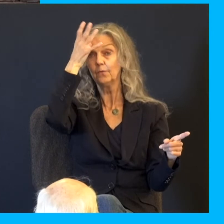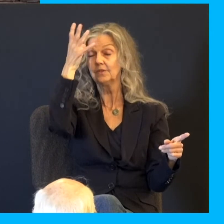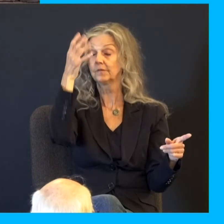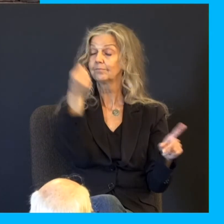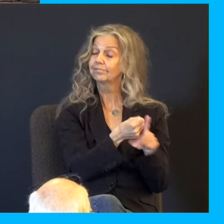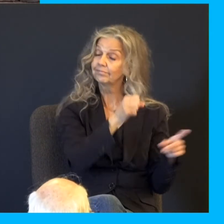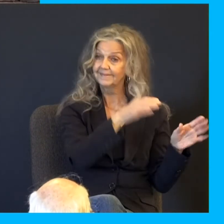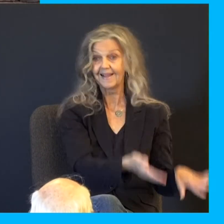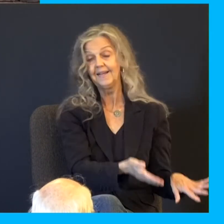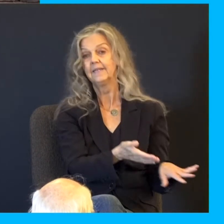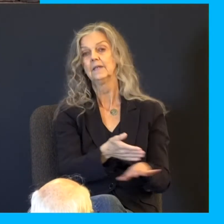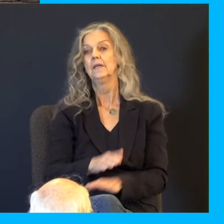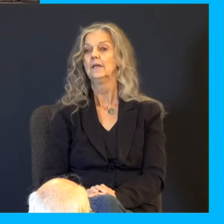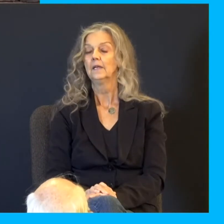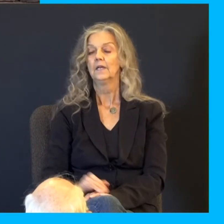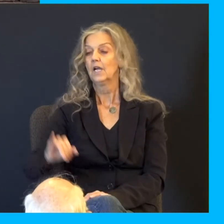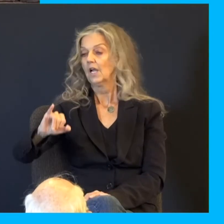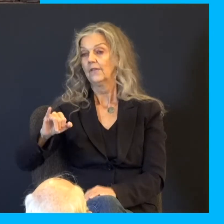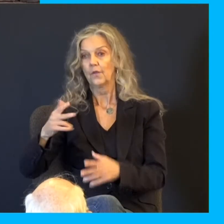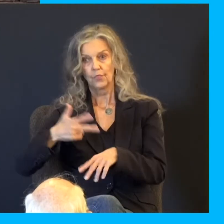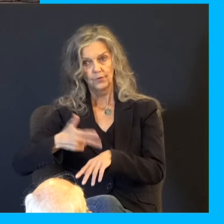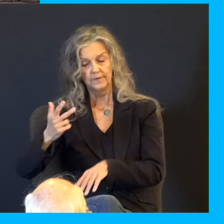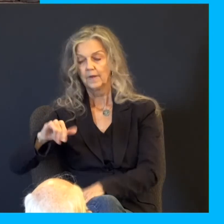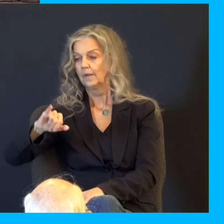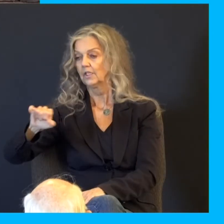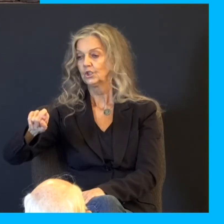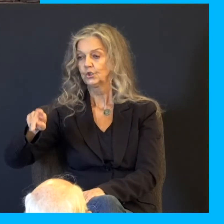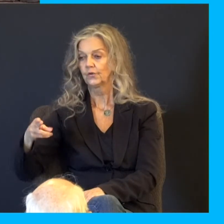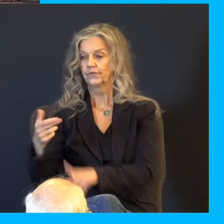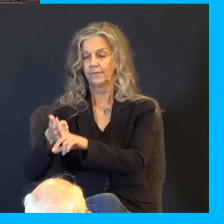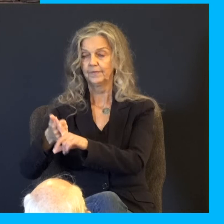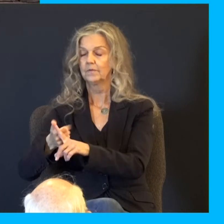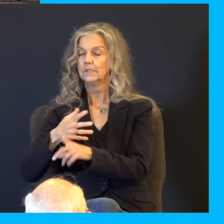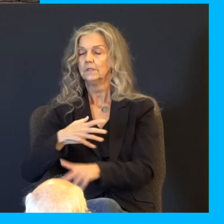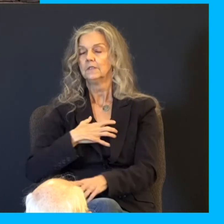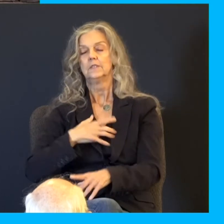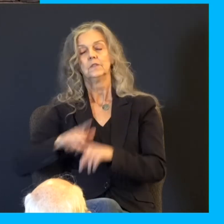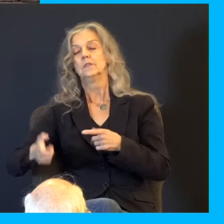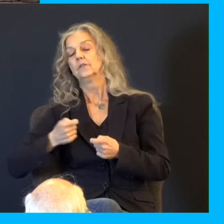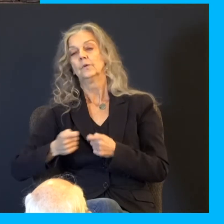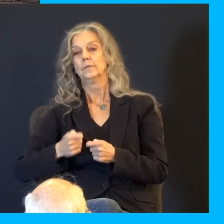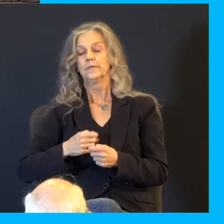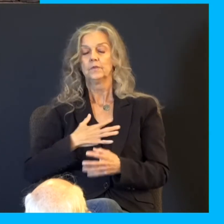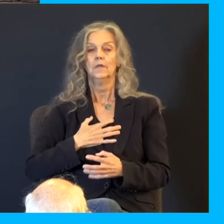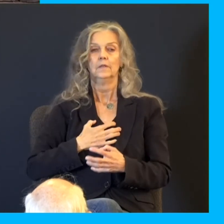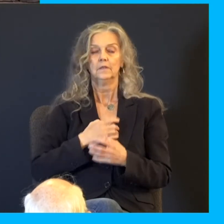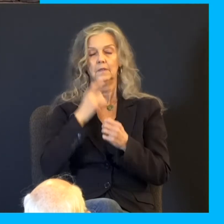And Joseph could not, third time we get this word, refrain himself, control himself, restrict back himself. Joseph could